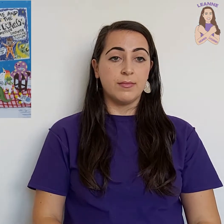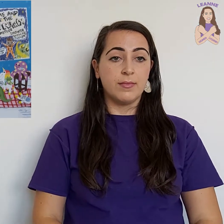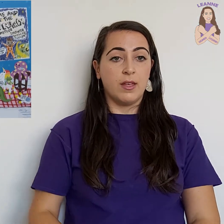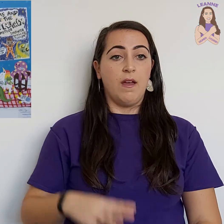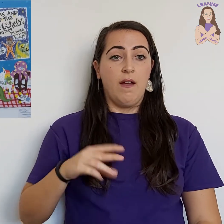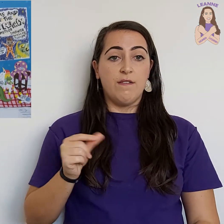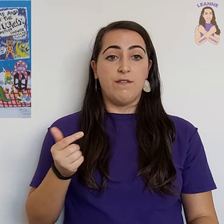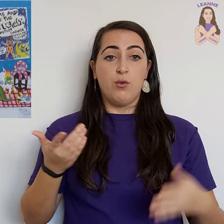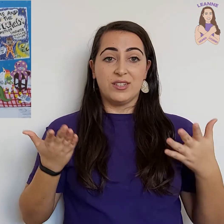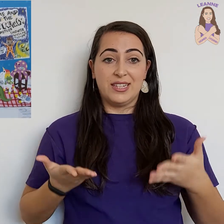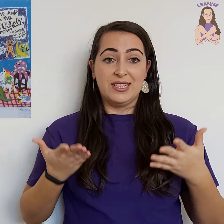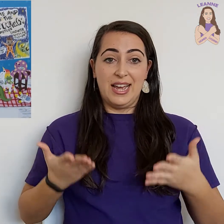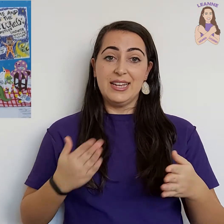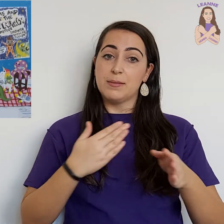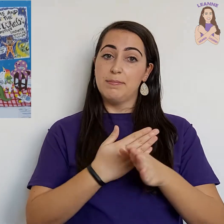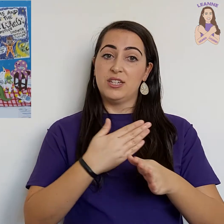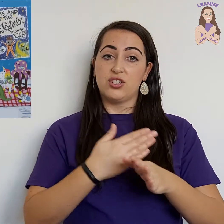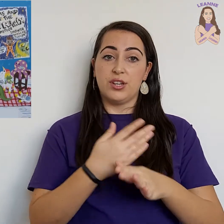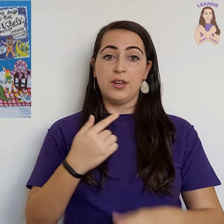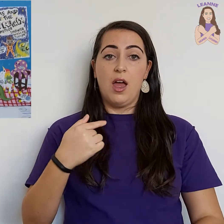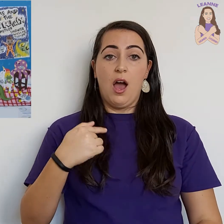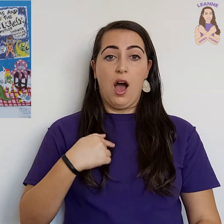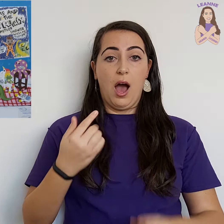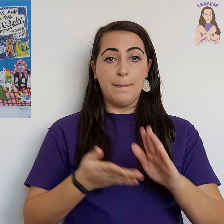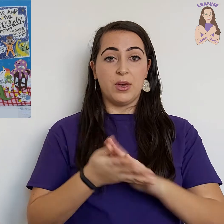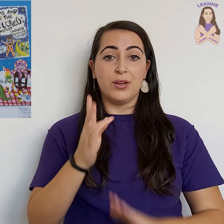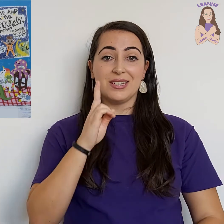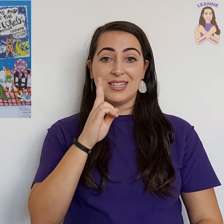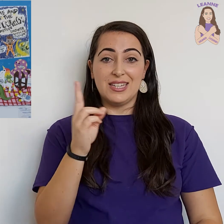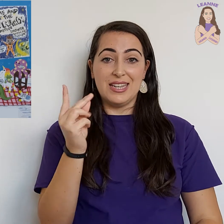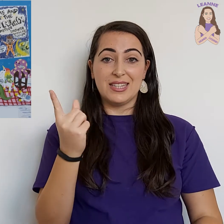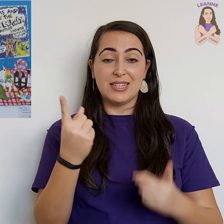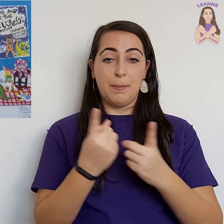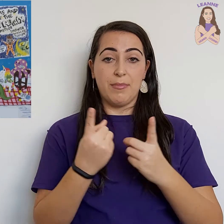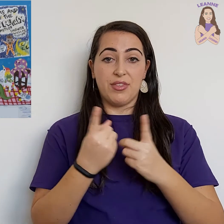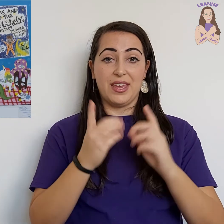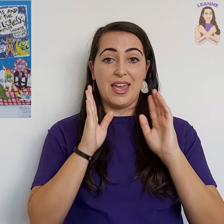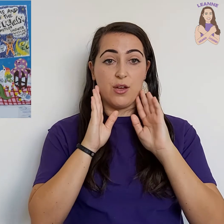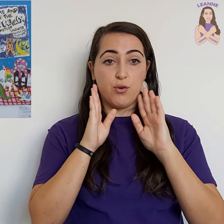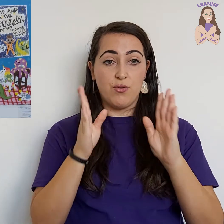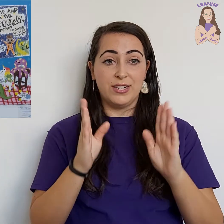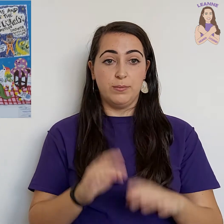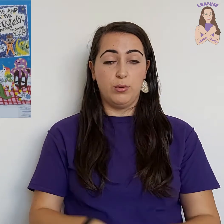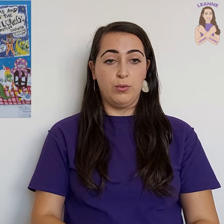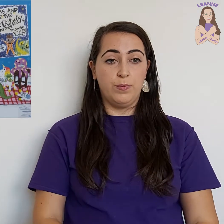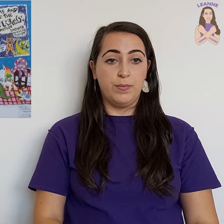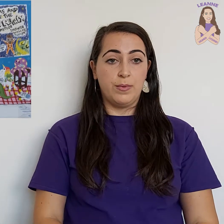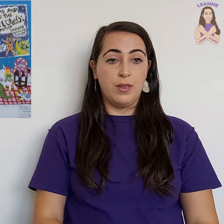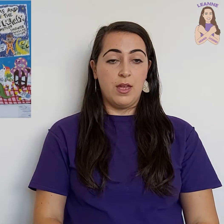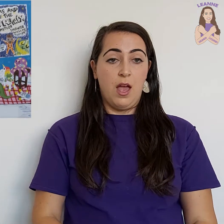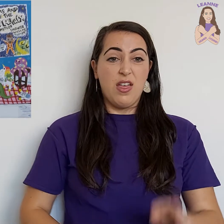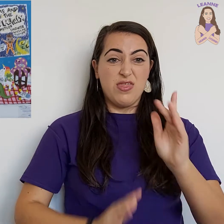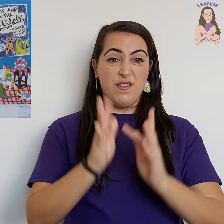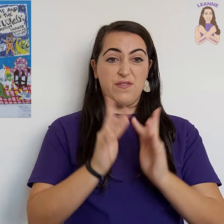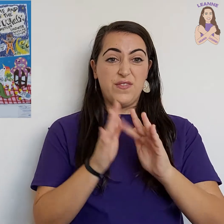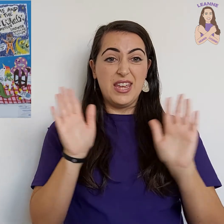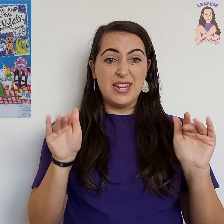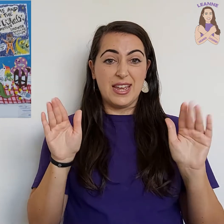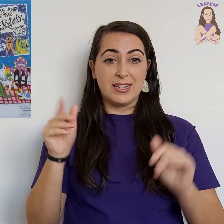For today's mission I'm going to see something incredible. The Phoenix